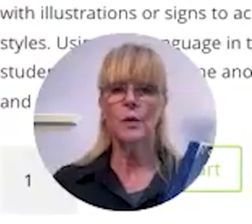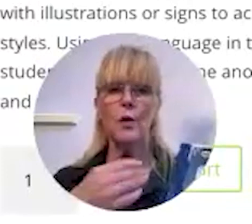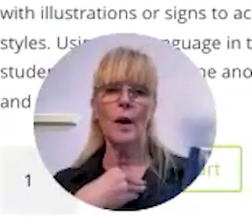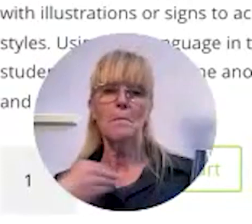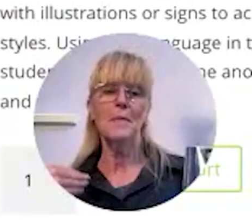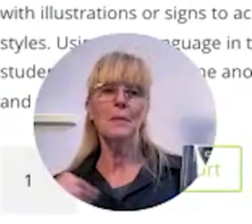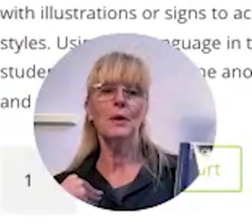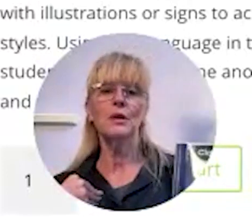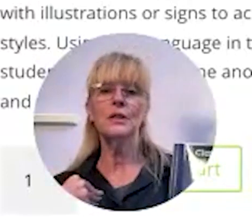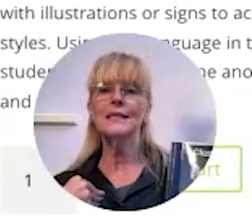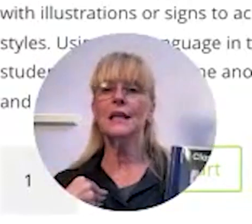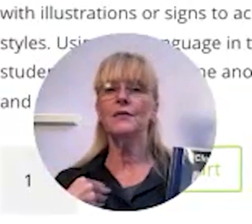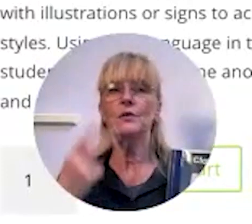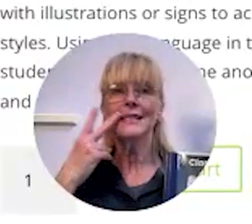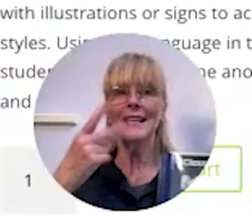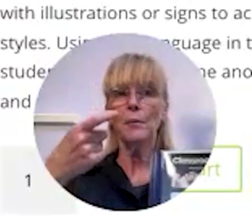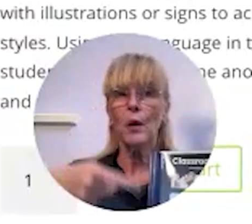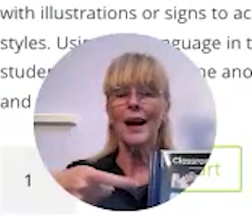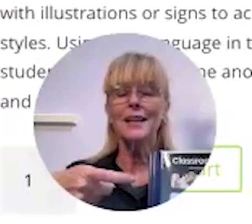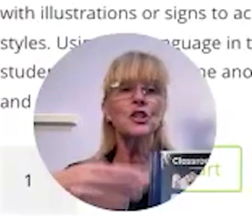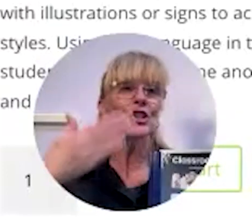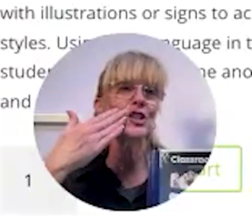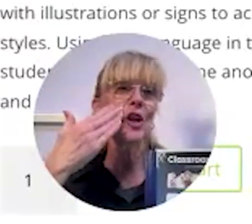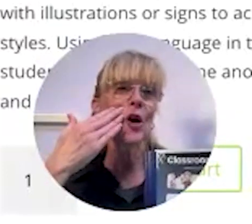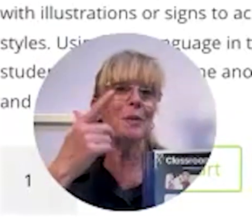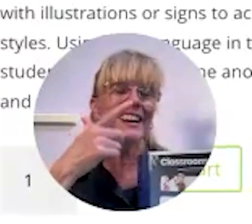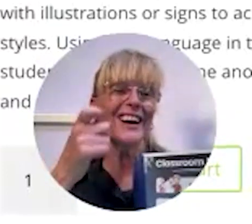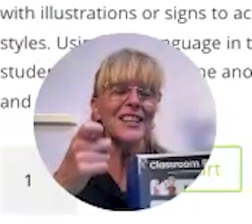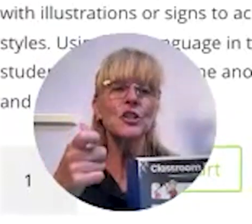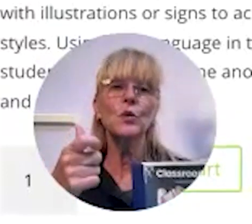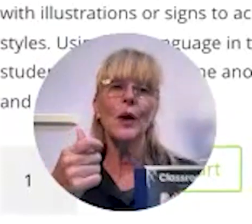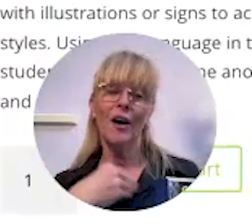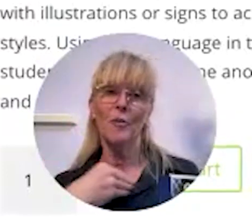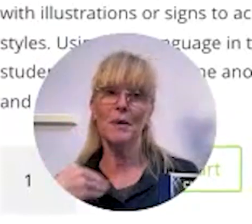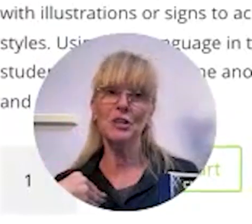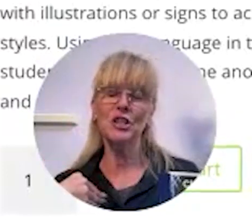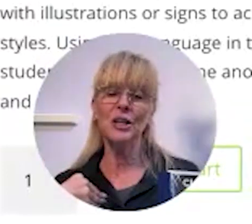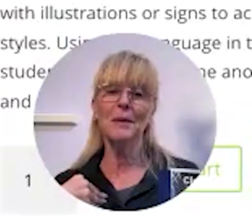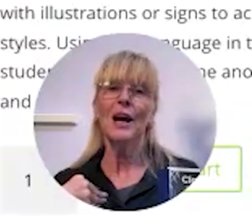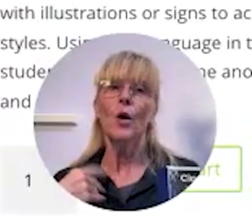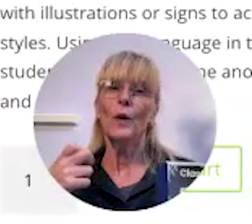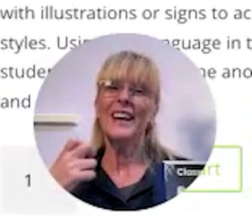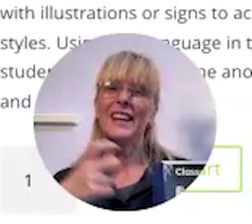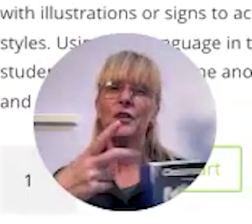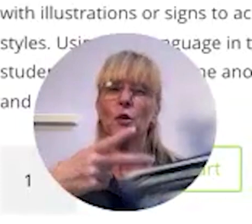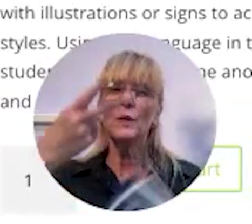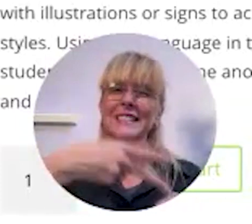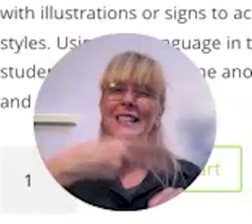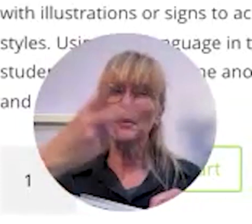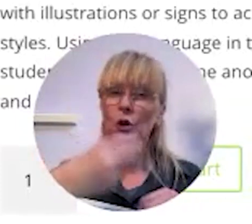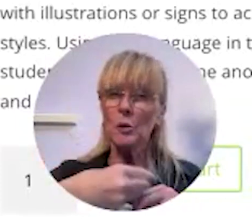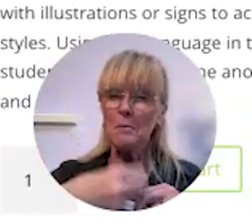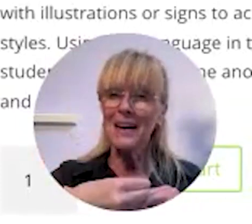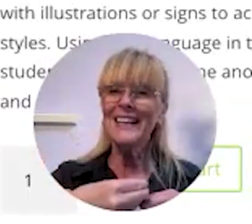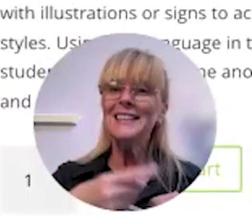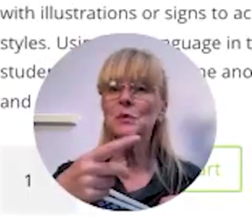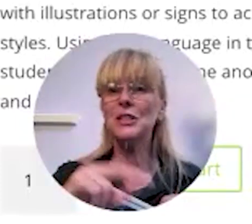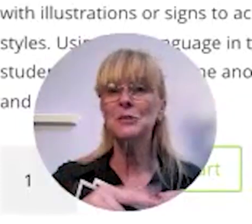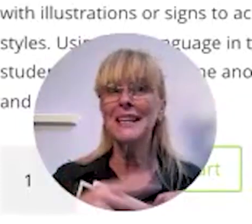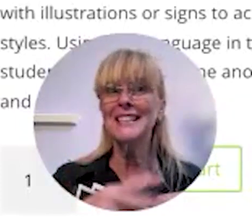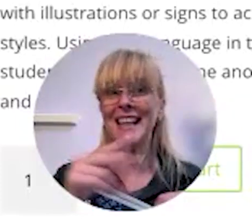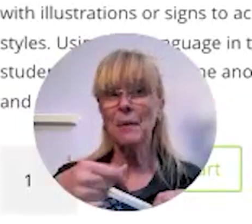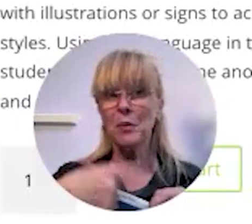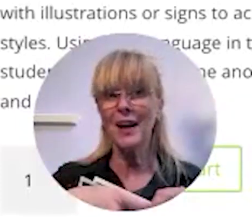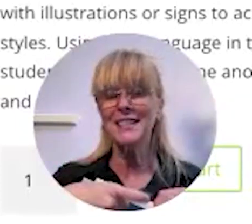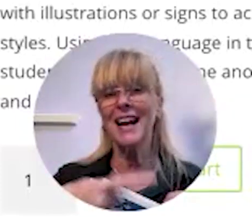of you who are members if you see a price just know because you have our membership we give you we double your monies